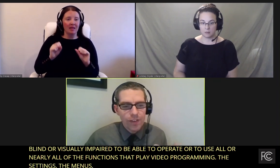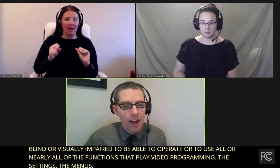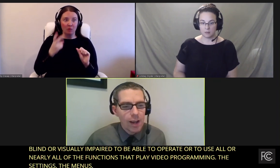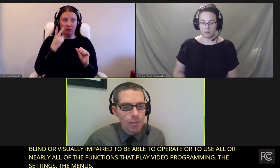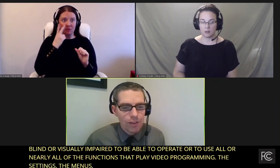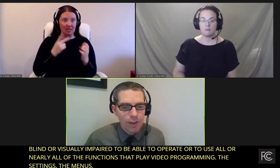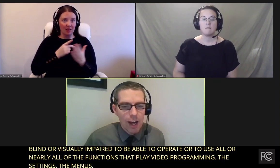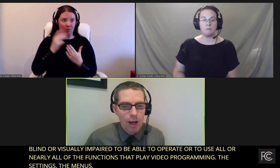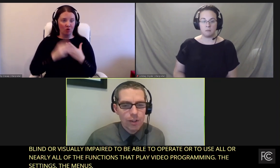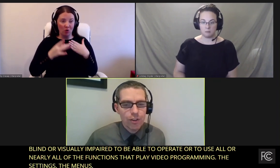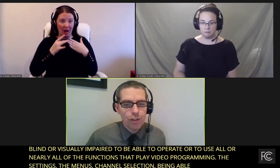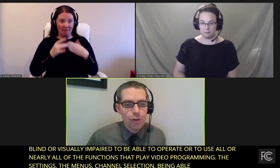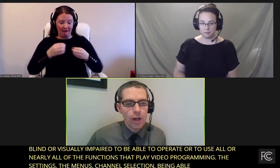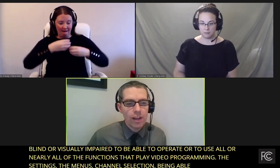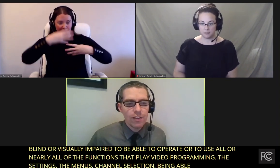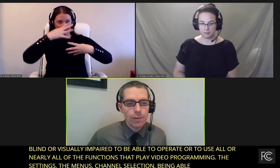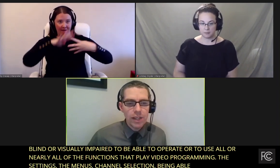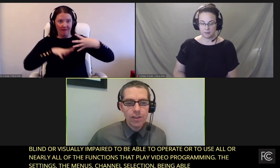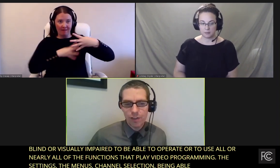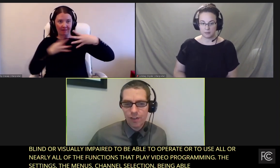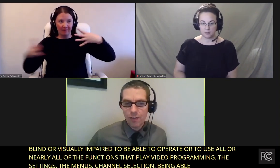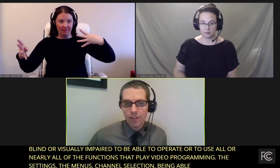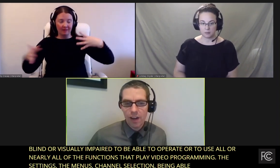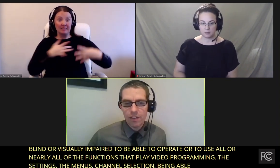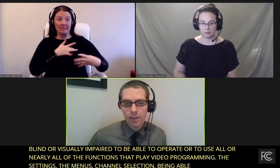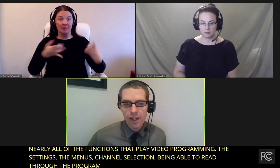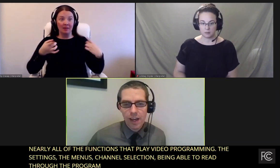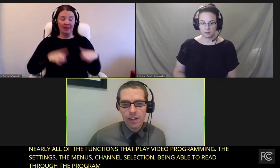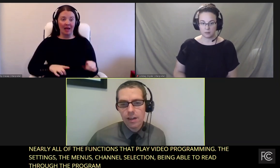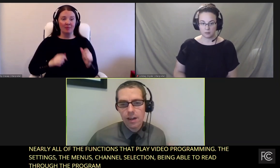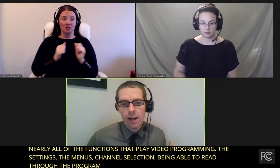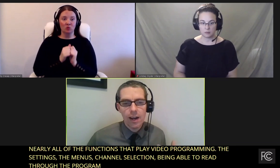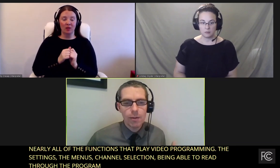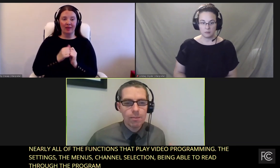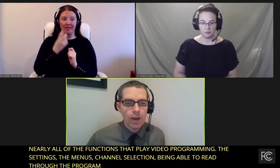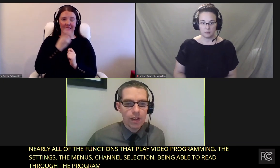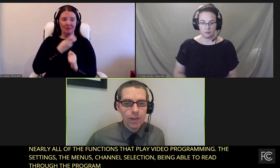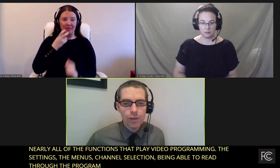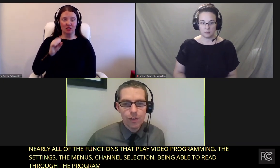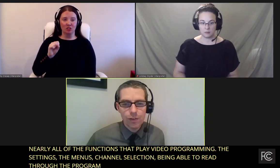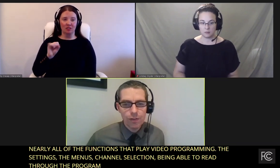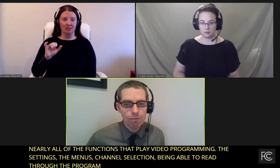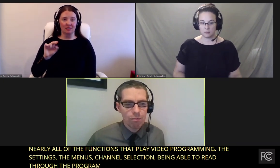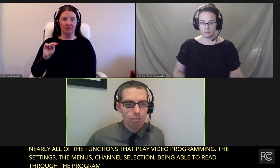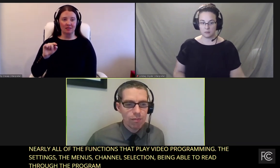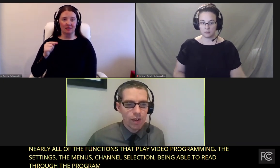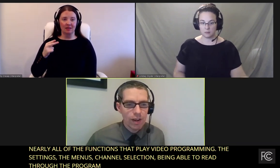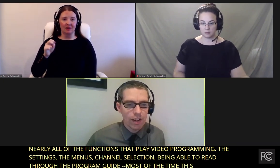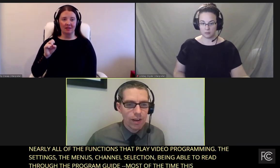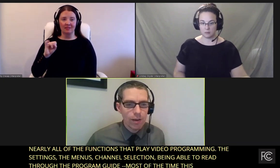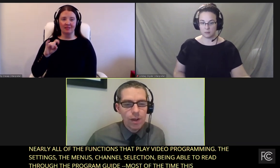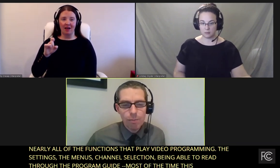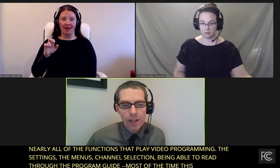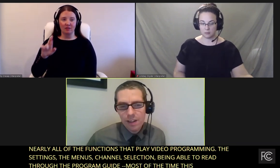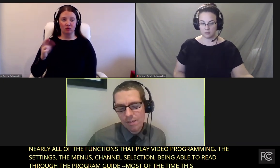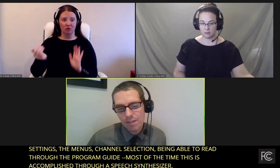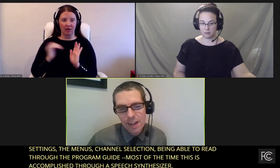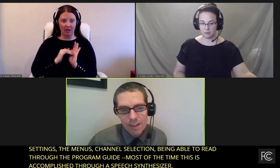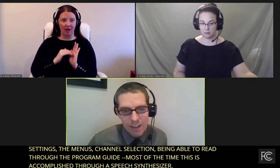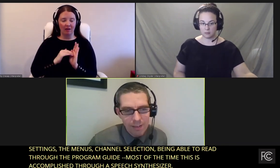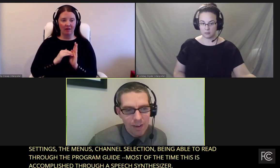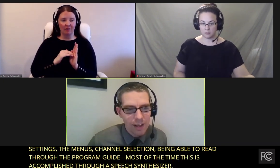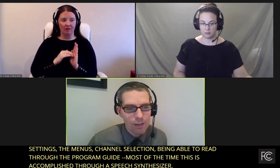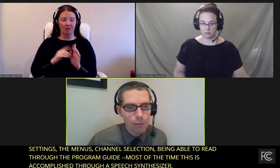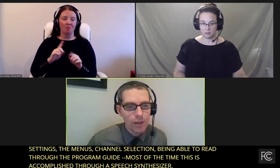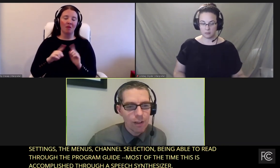Most of the time, this is accomplished through a speech synthesizer again. this, but it